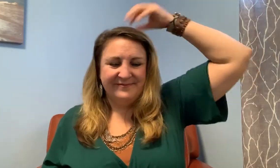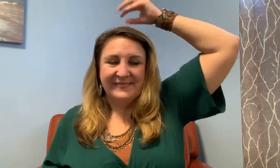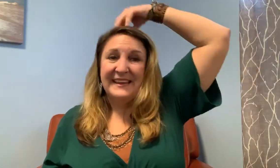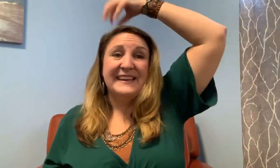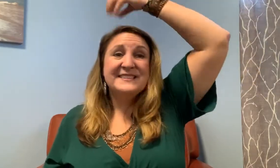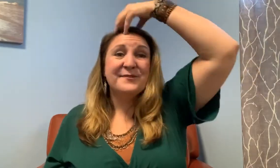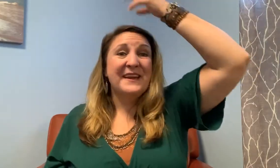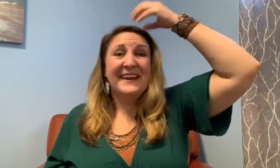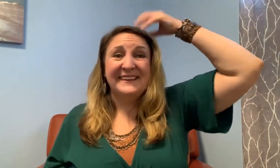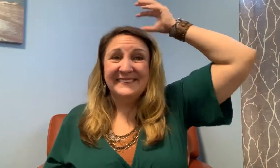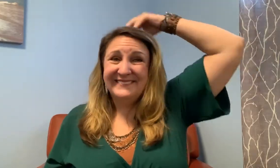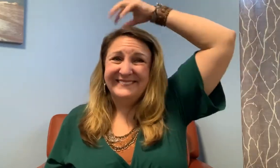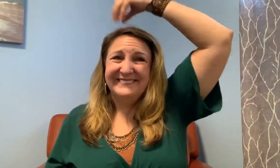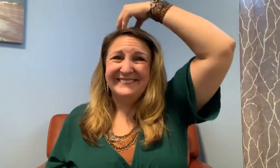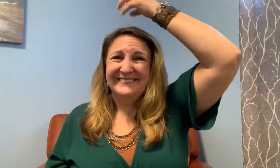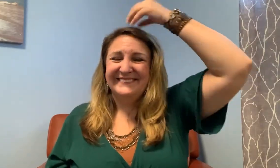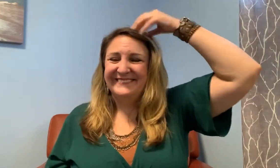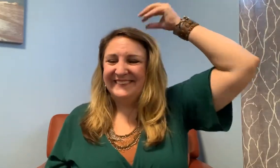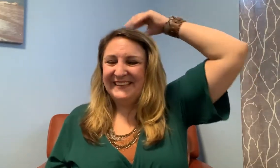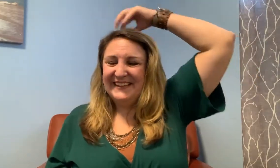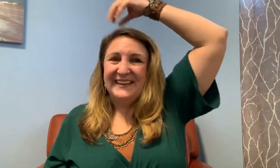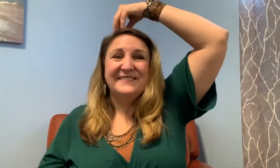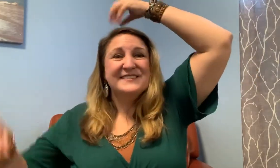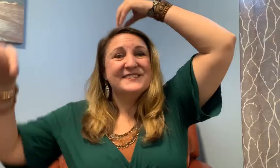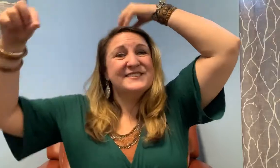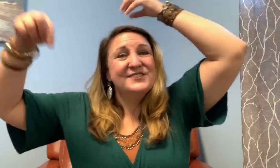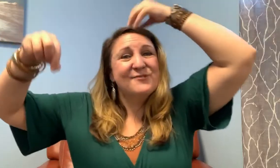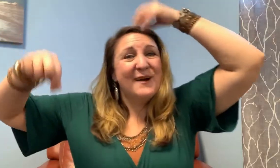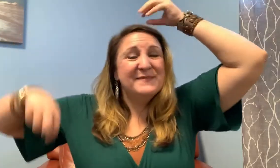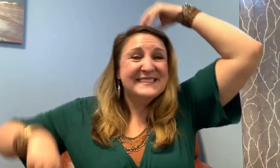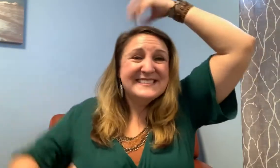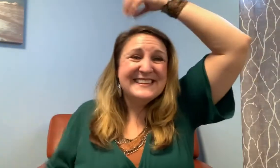and it's okay if it's just a drop in the sea